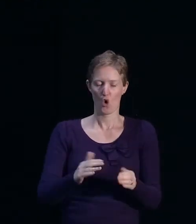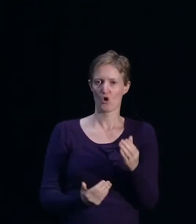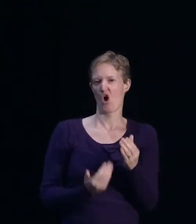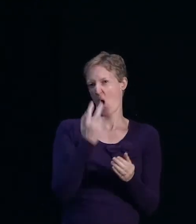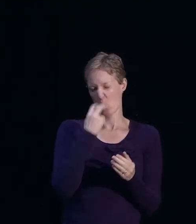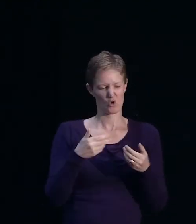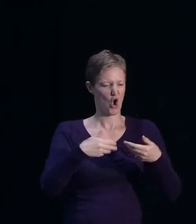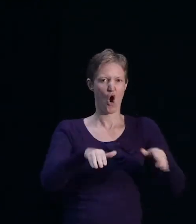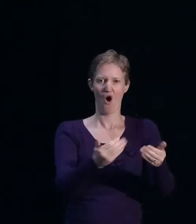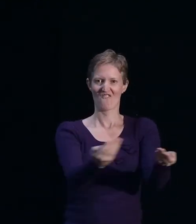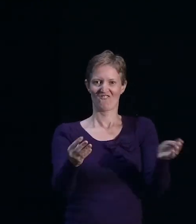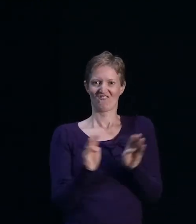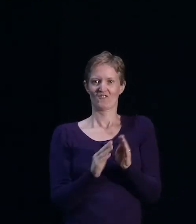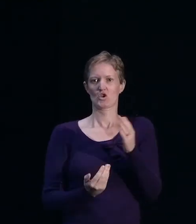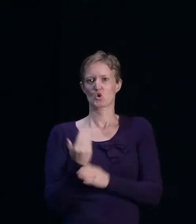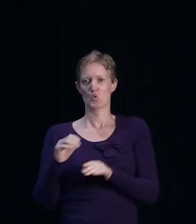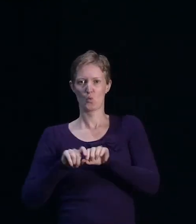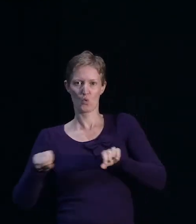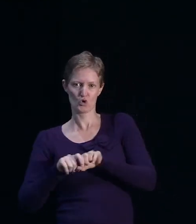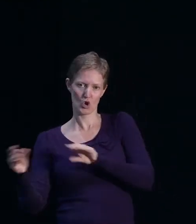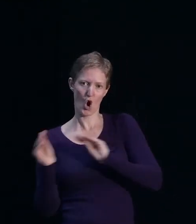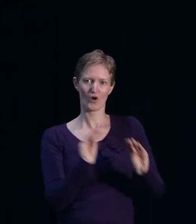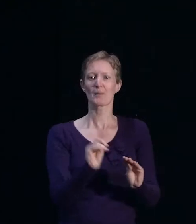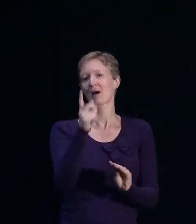But maybe we'll catch up later and we can find out more in detail.